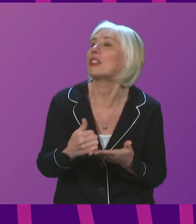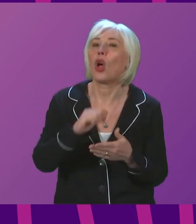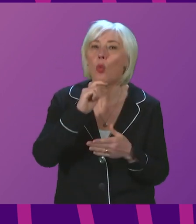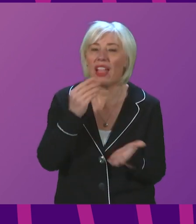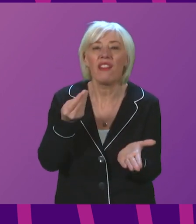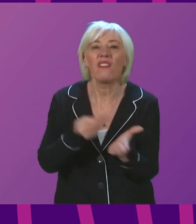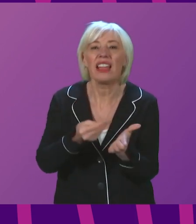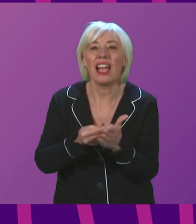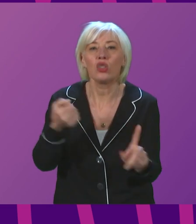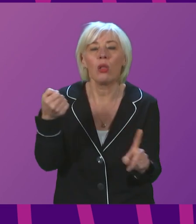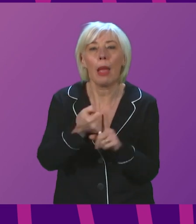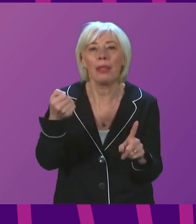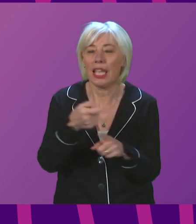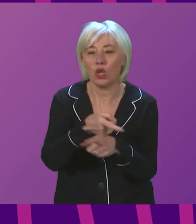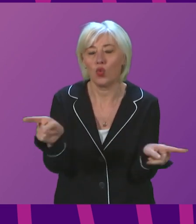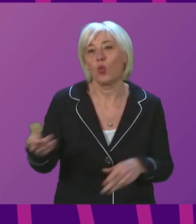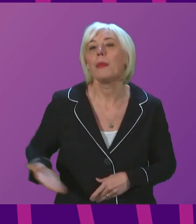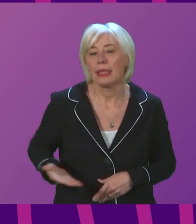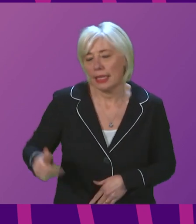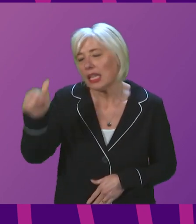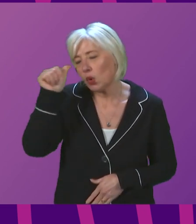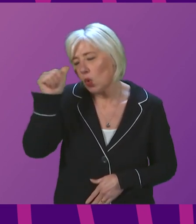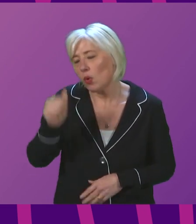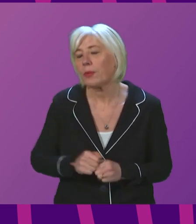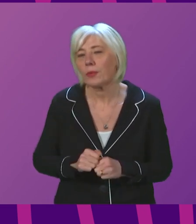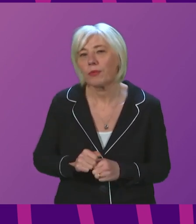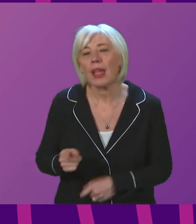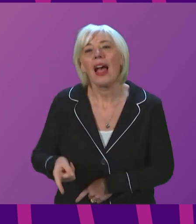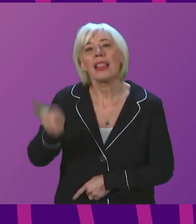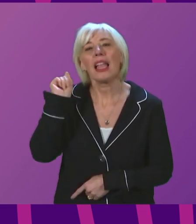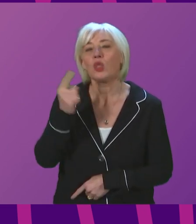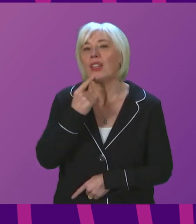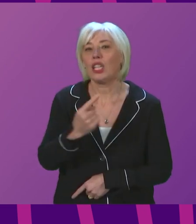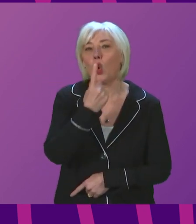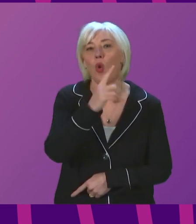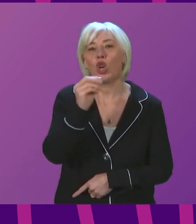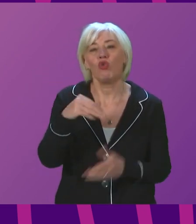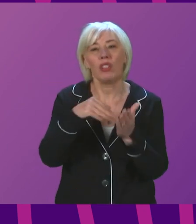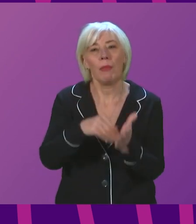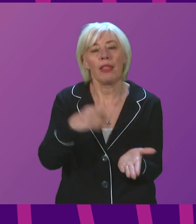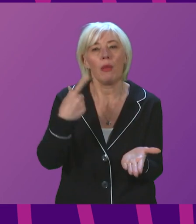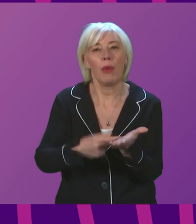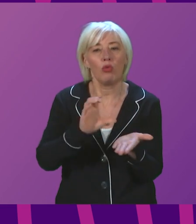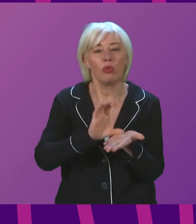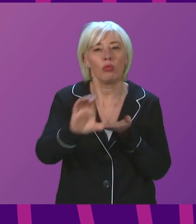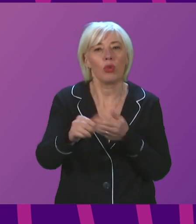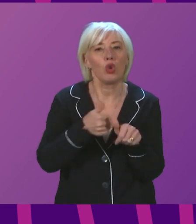financial implications for many businesses. Last week, I announced £100 million of support from within our existing resources